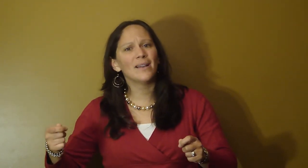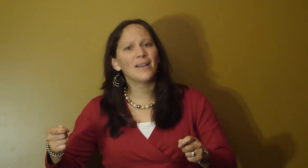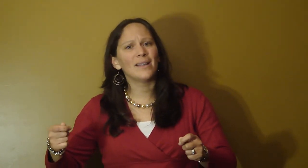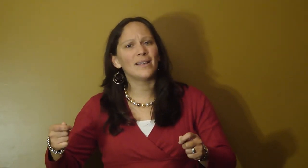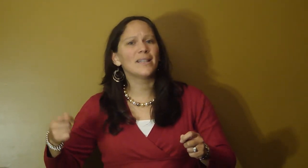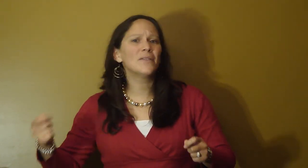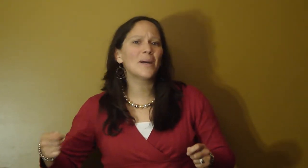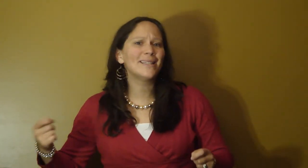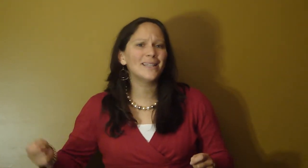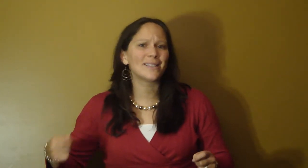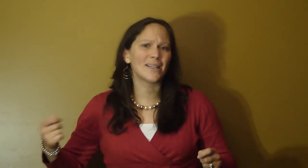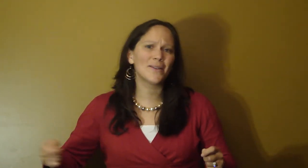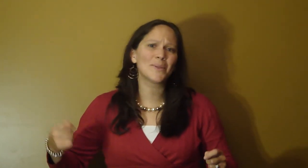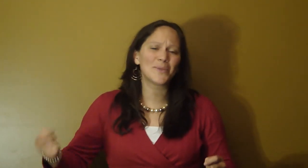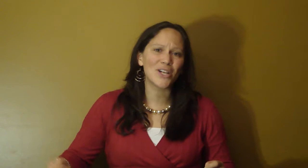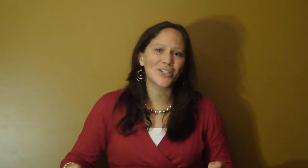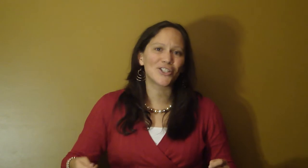And give them ideas and give them suggestions.